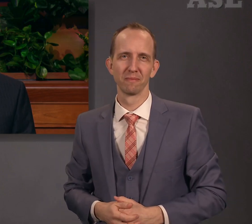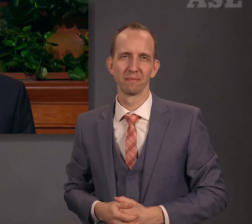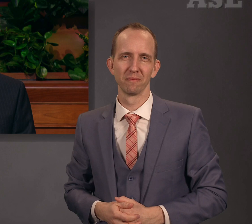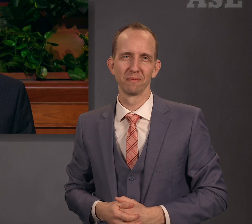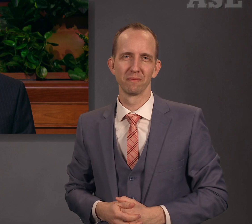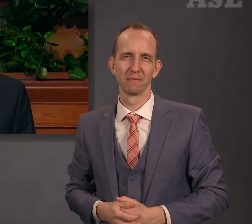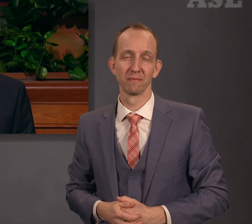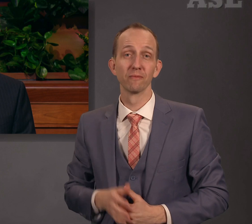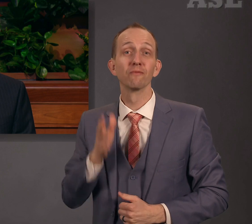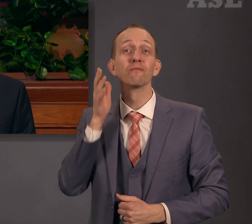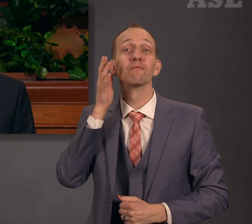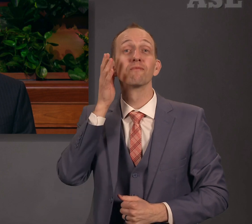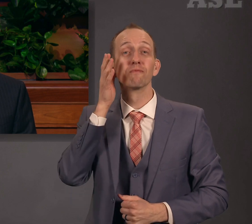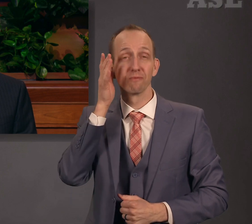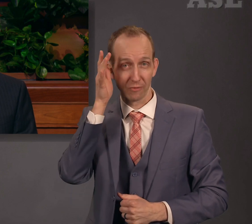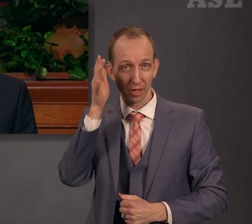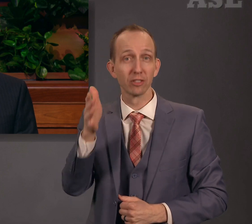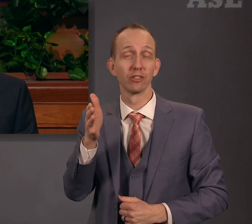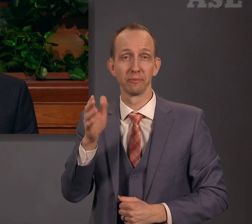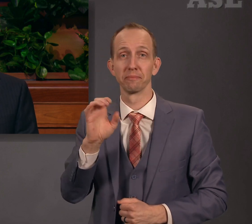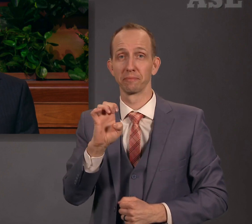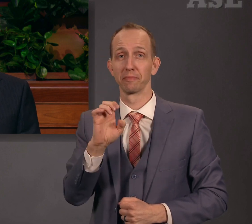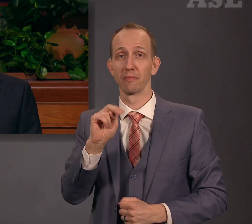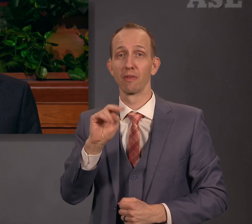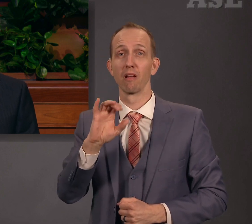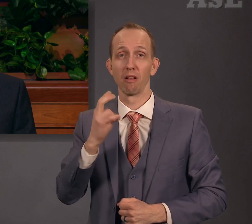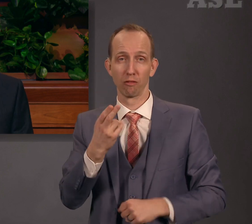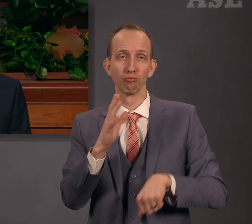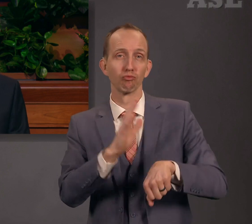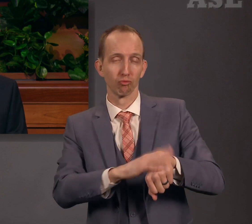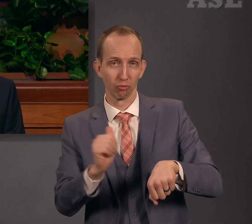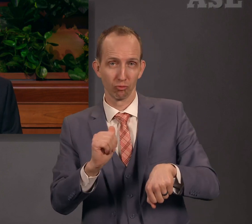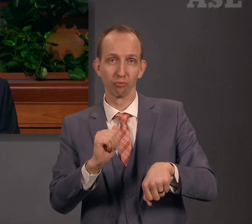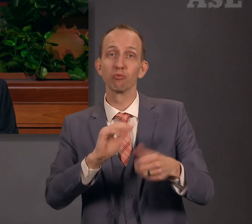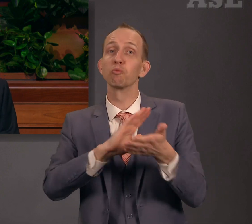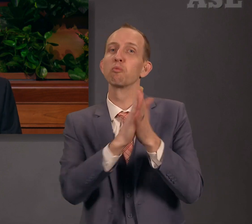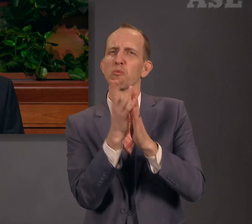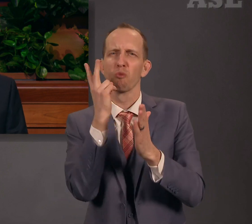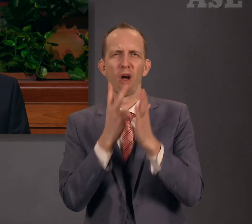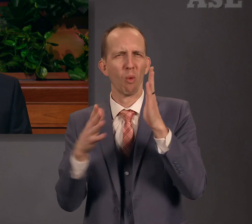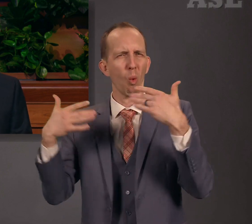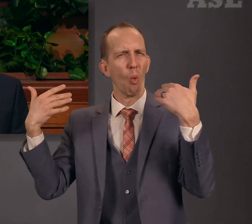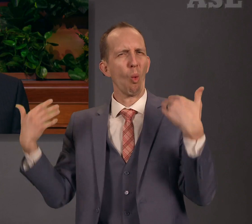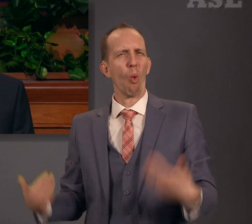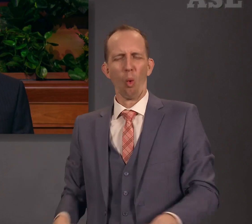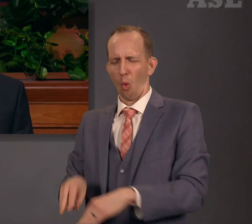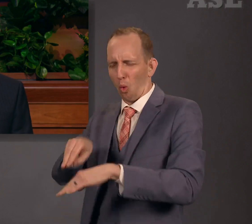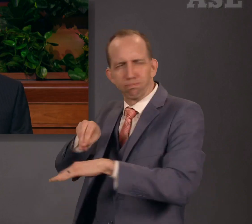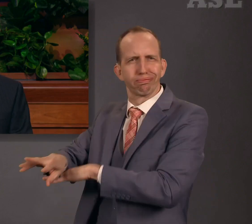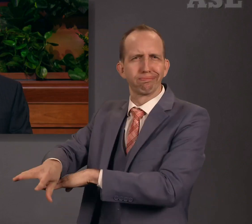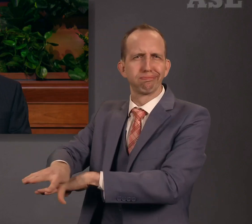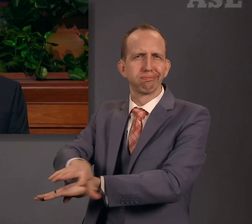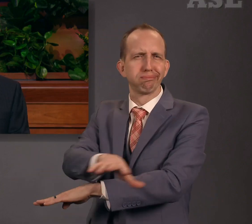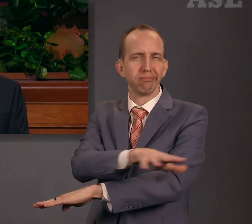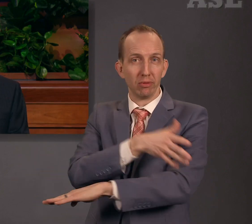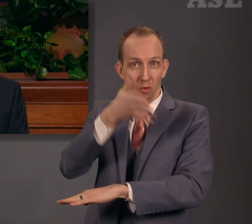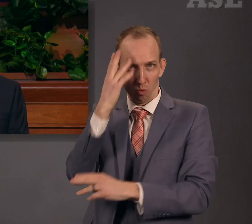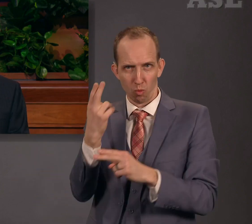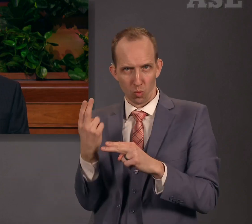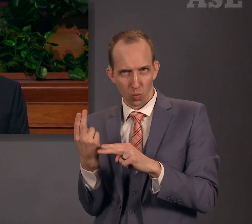with me." Enoch ultimately became a mighty prophet and a tool in God's hands to accomplish a great